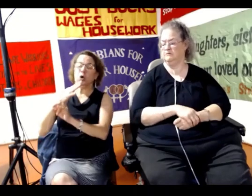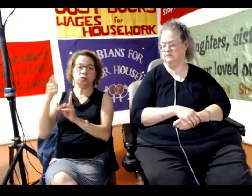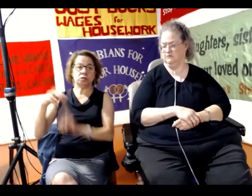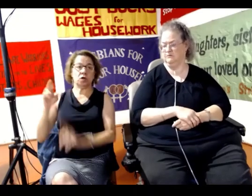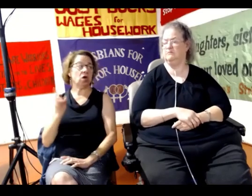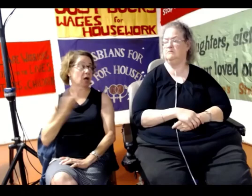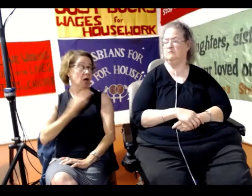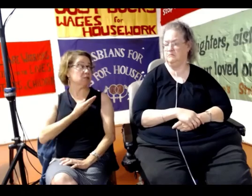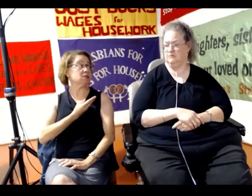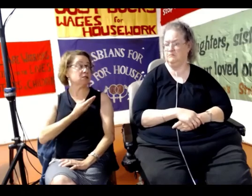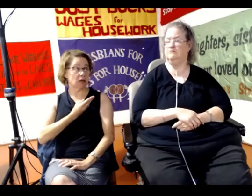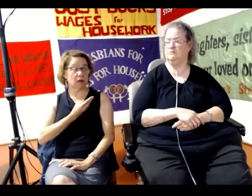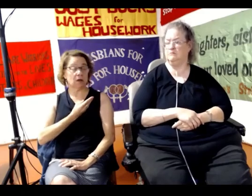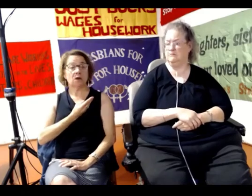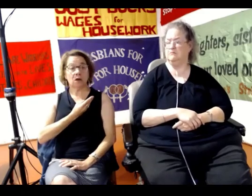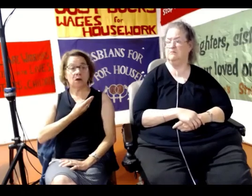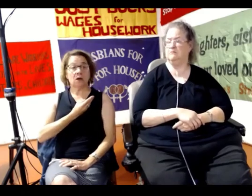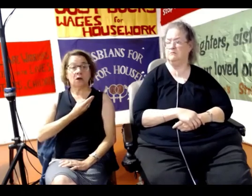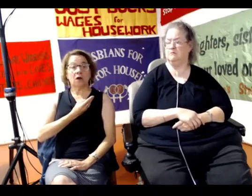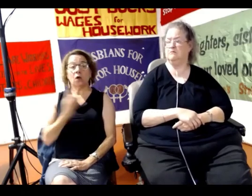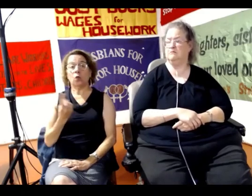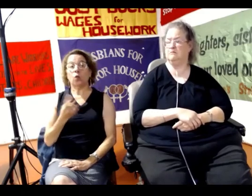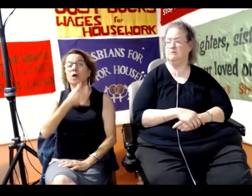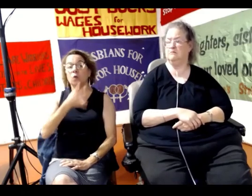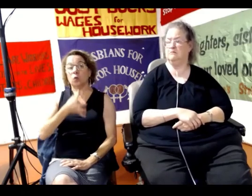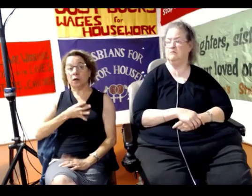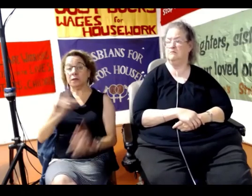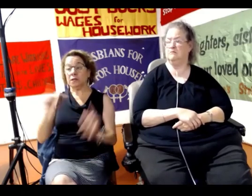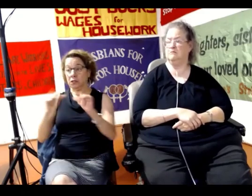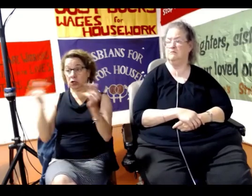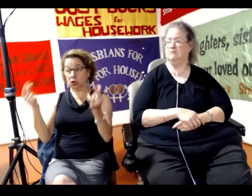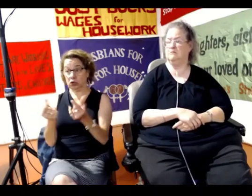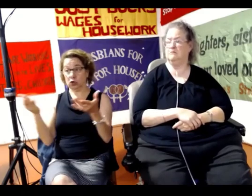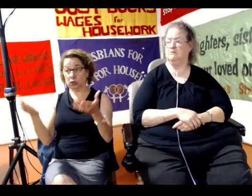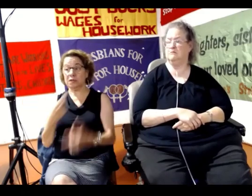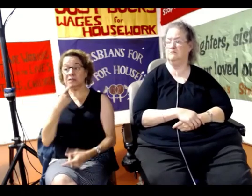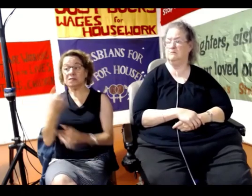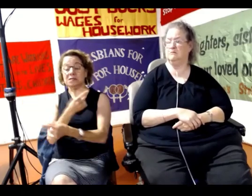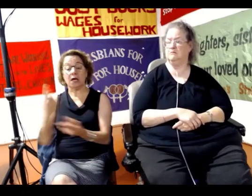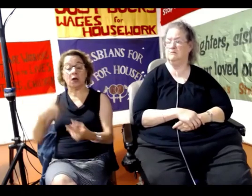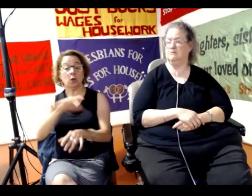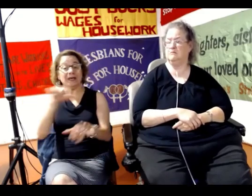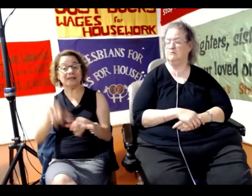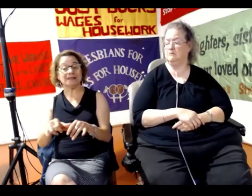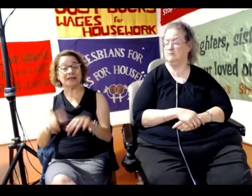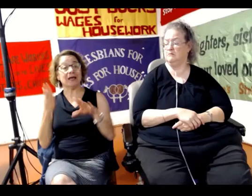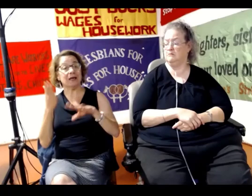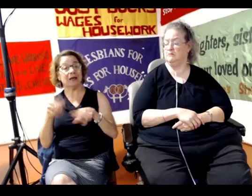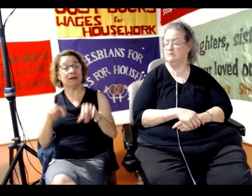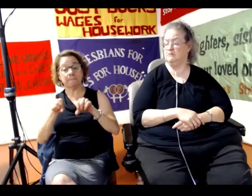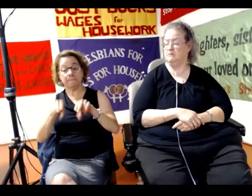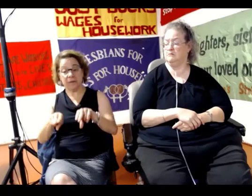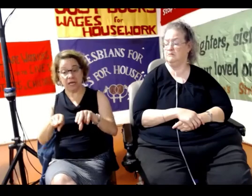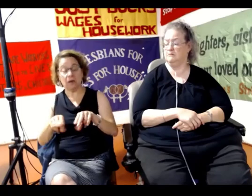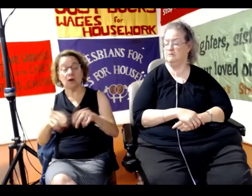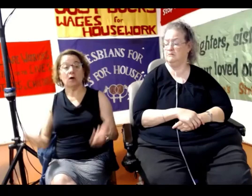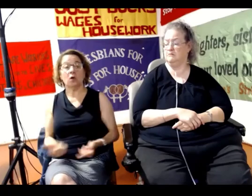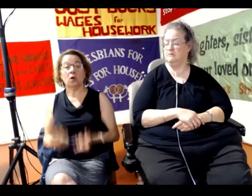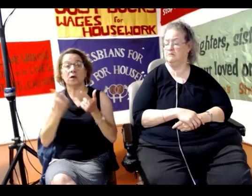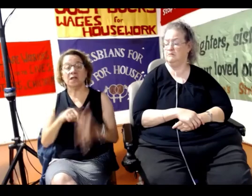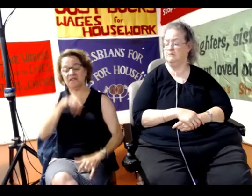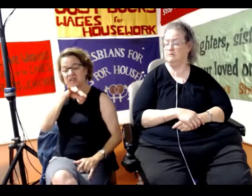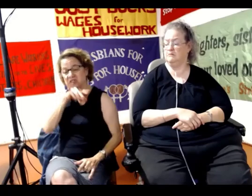And as one fantastic woman in our group said, we can stay in bed or live in squalor.